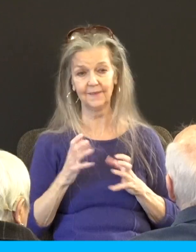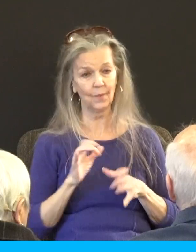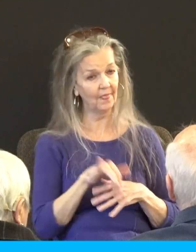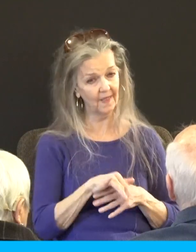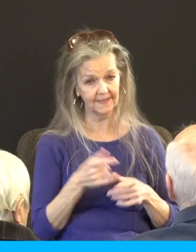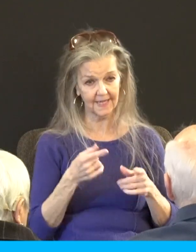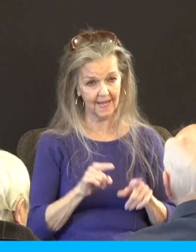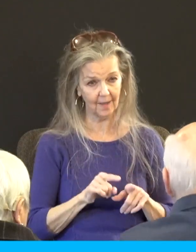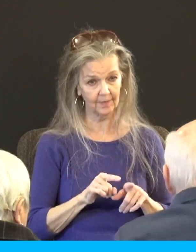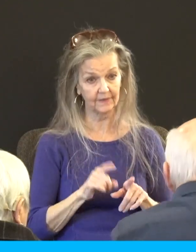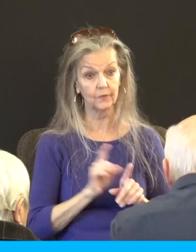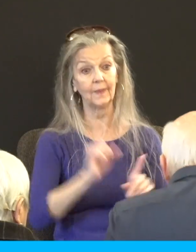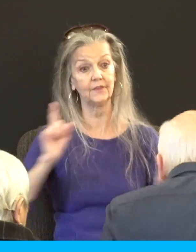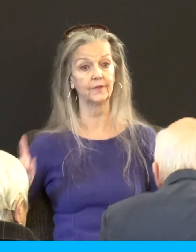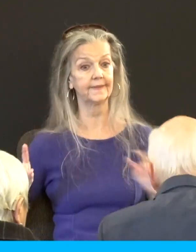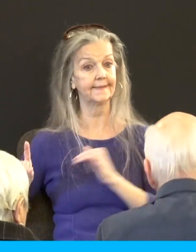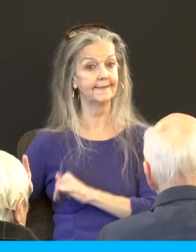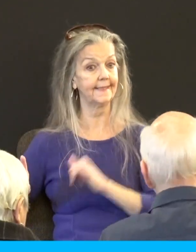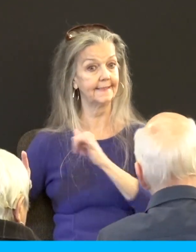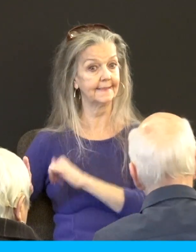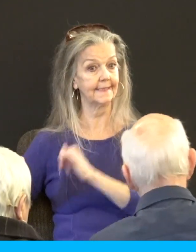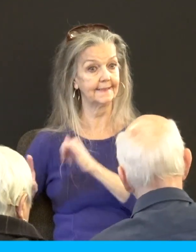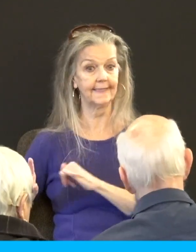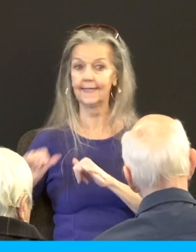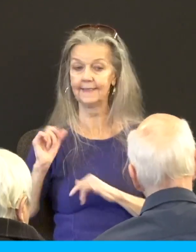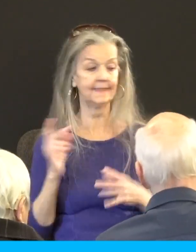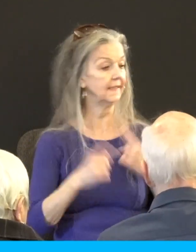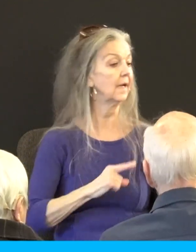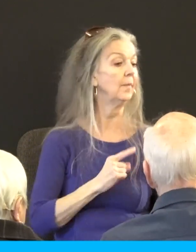used quite a bit through these next few verses, which means they've had a lot of